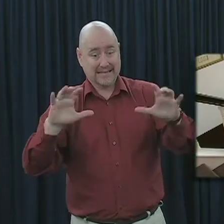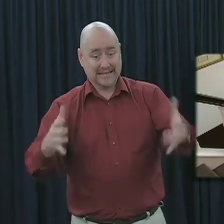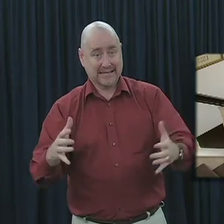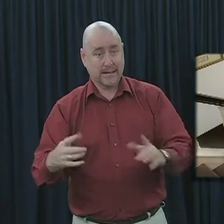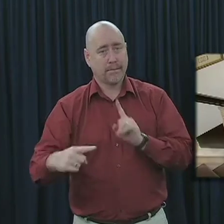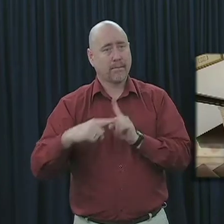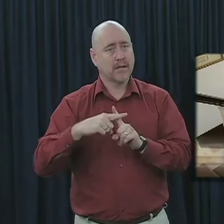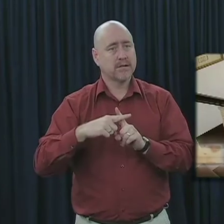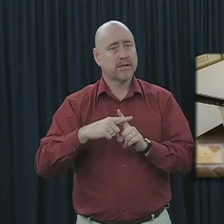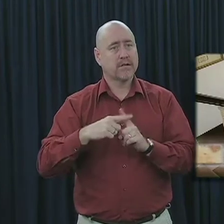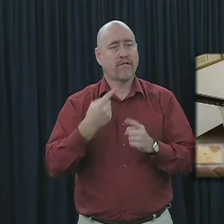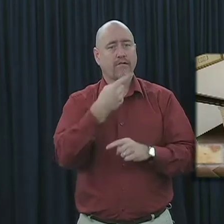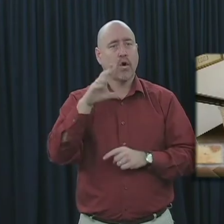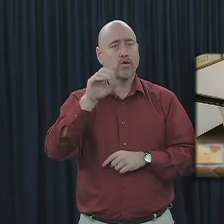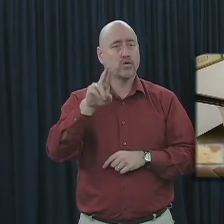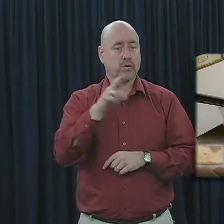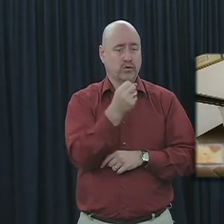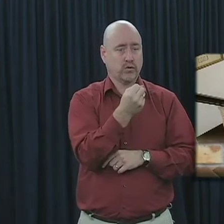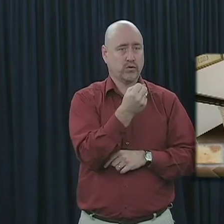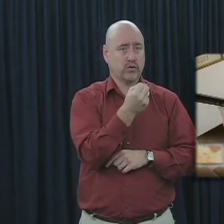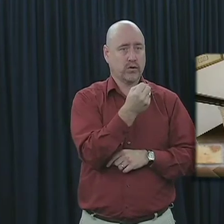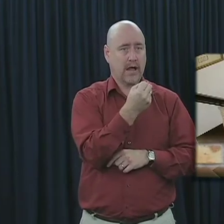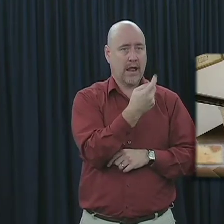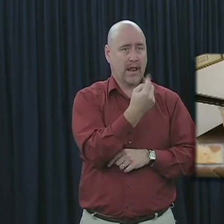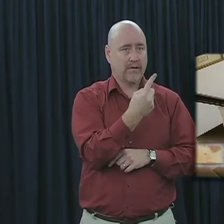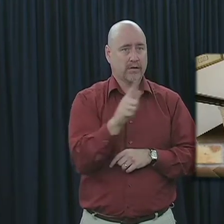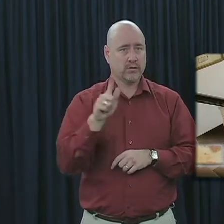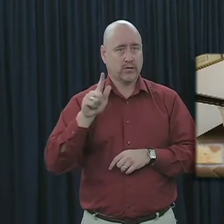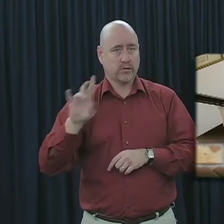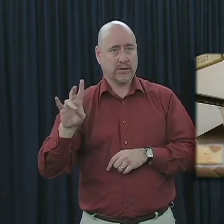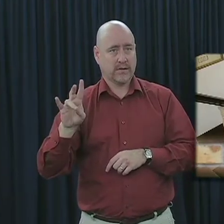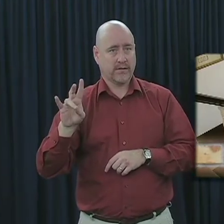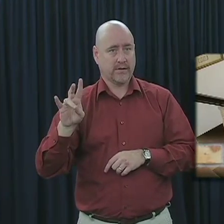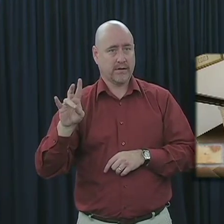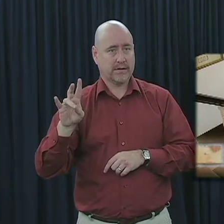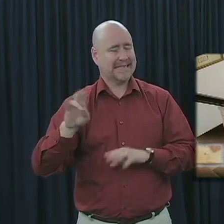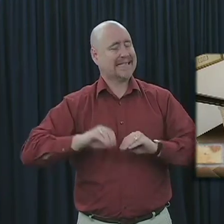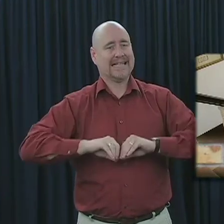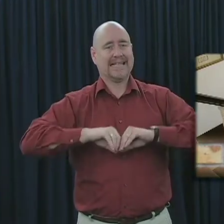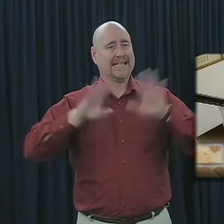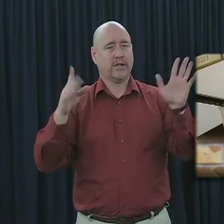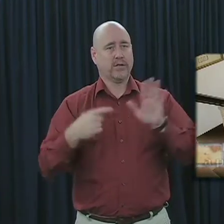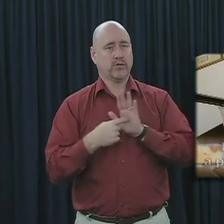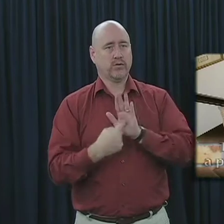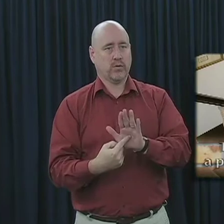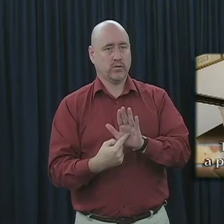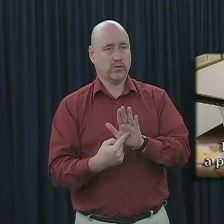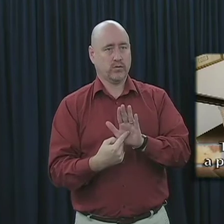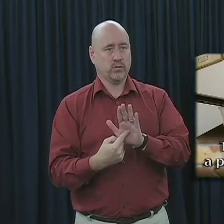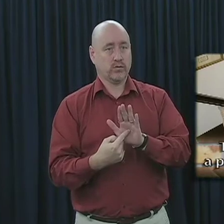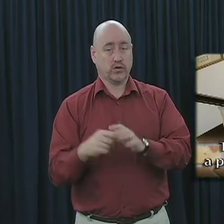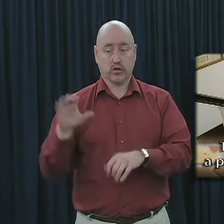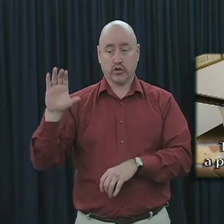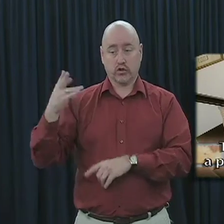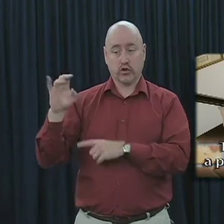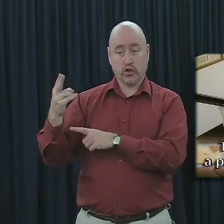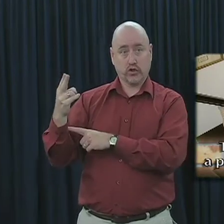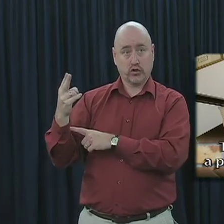with a reference from 1 Corinthians 11, verse 27, that so clearly makes the point that the church is the